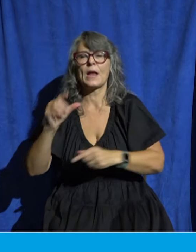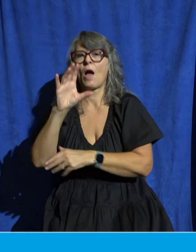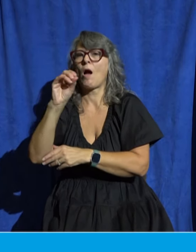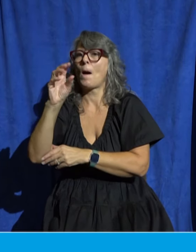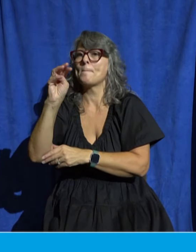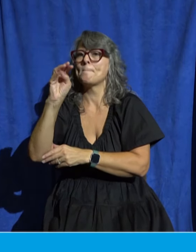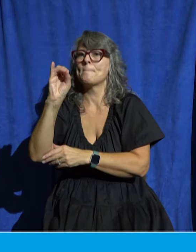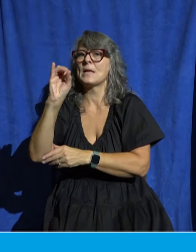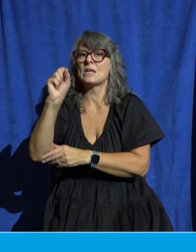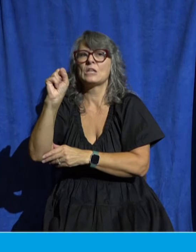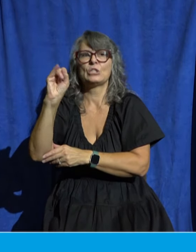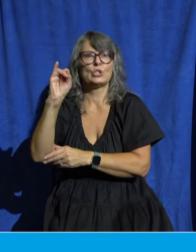observe